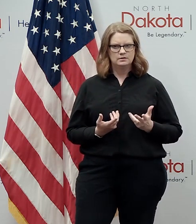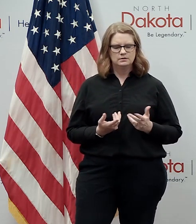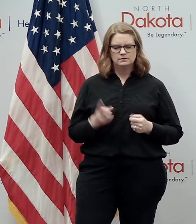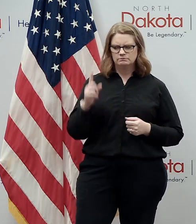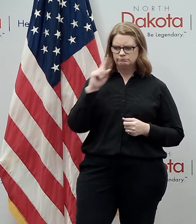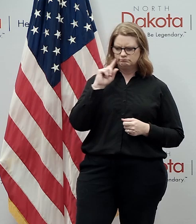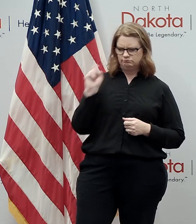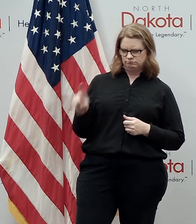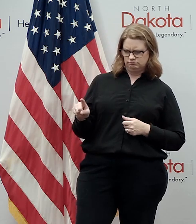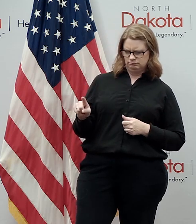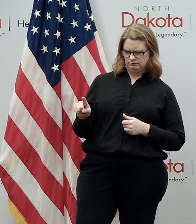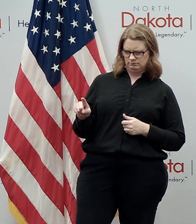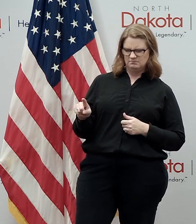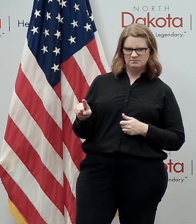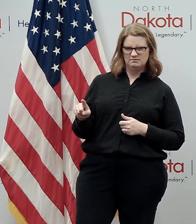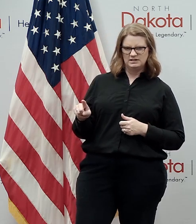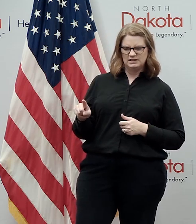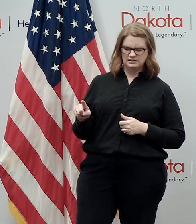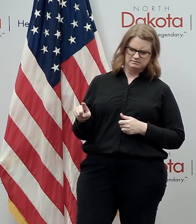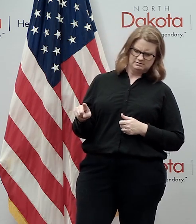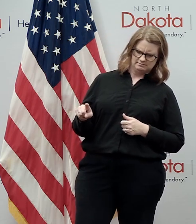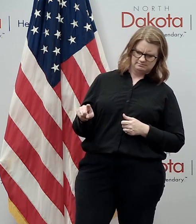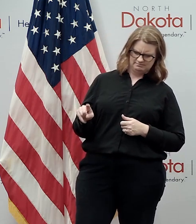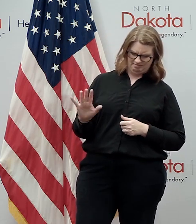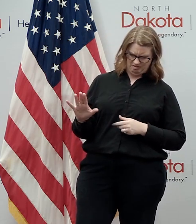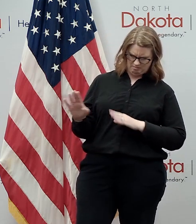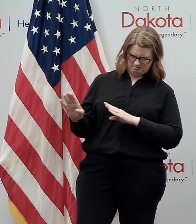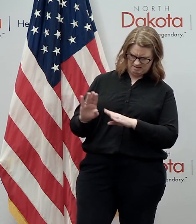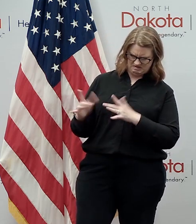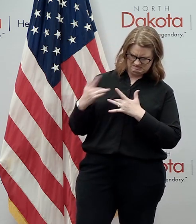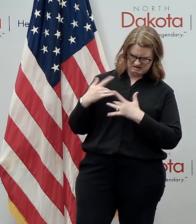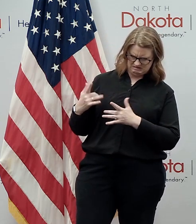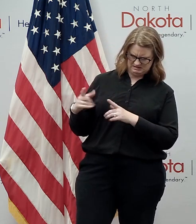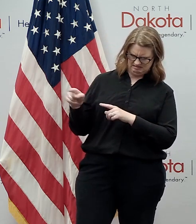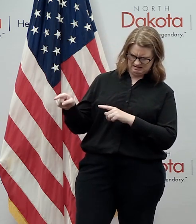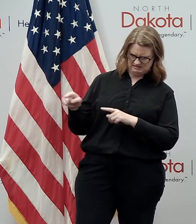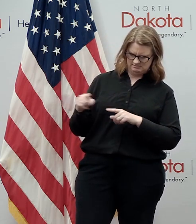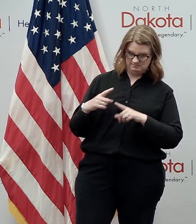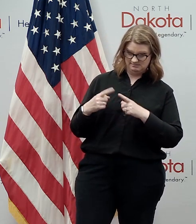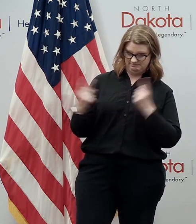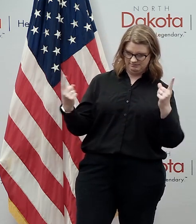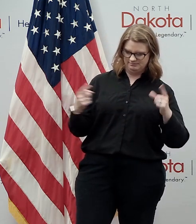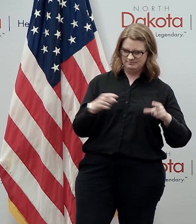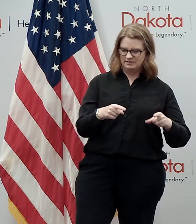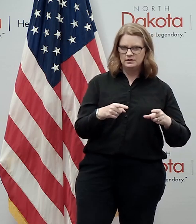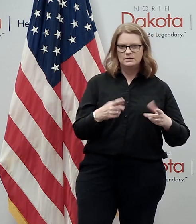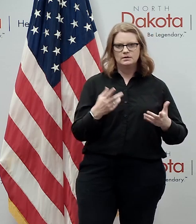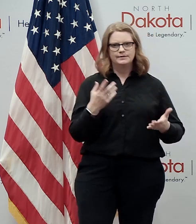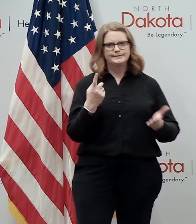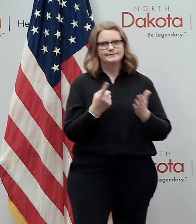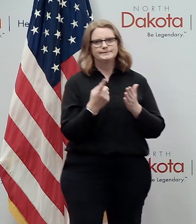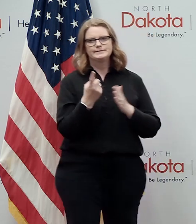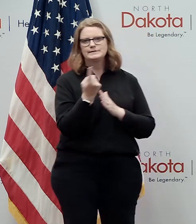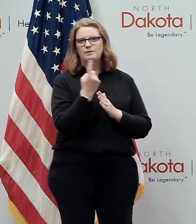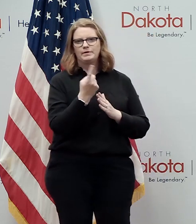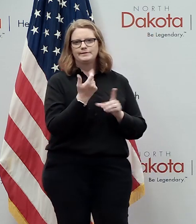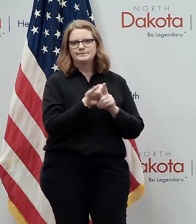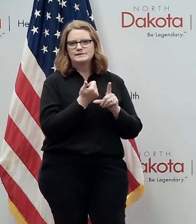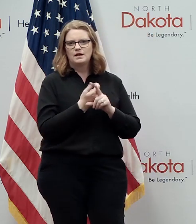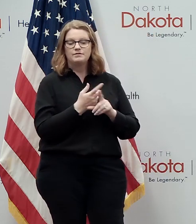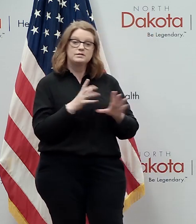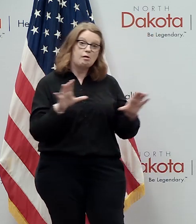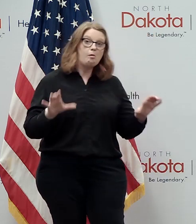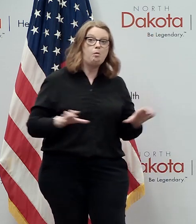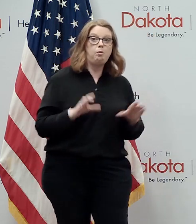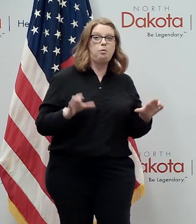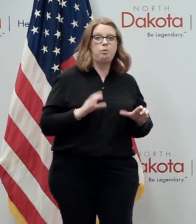is dealing with a lot of stress is behavior that is just opposite their normal behavior when a normally outgoing charismatic person suddenly becomes sullen or quiet it